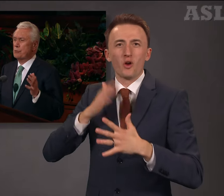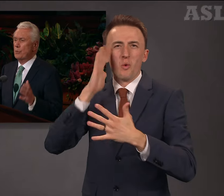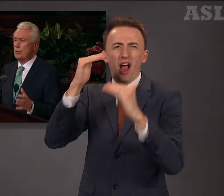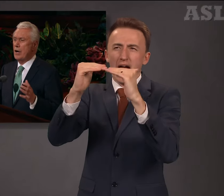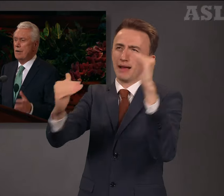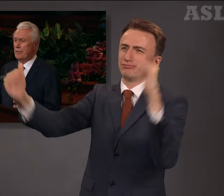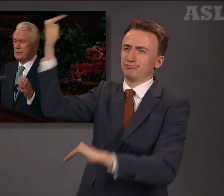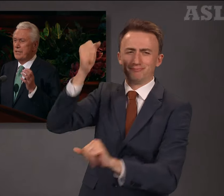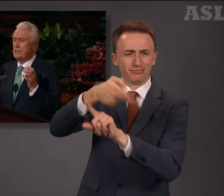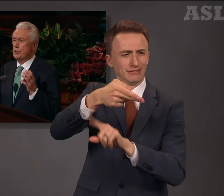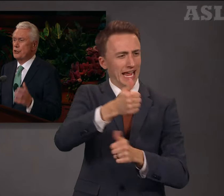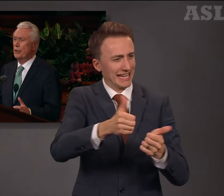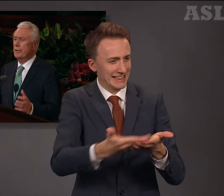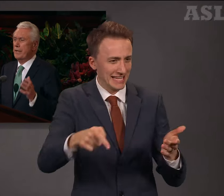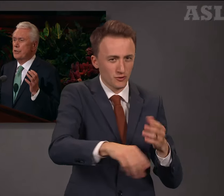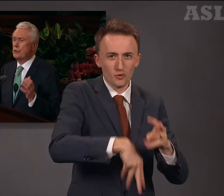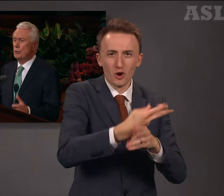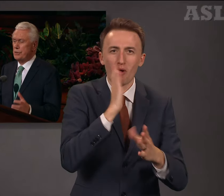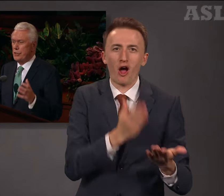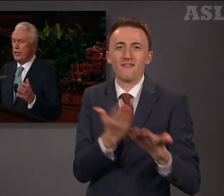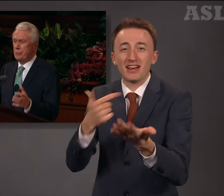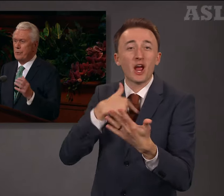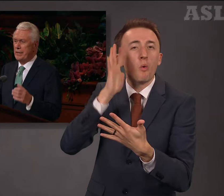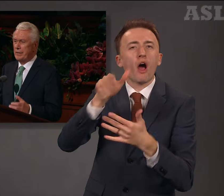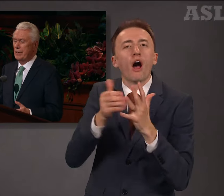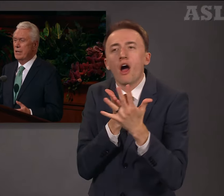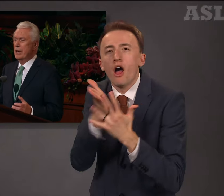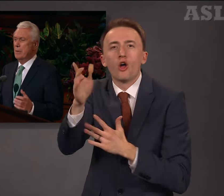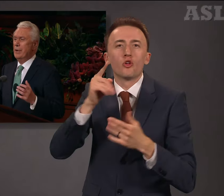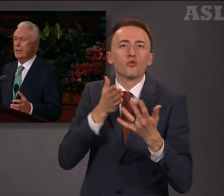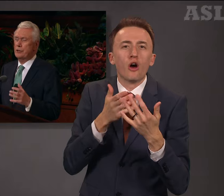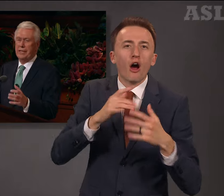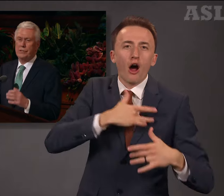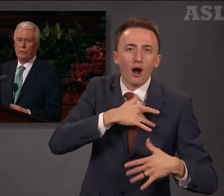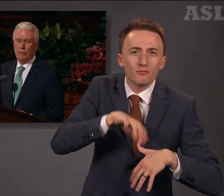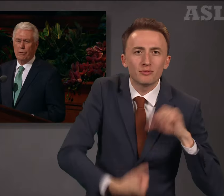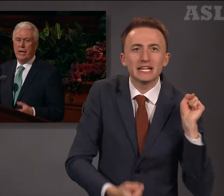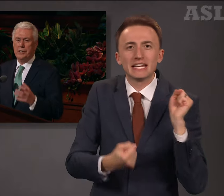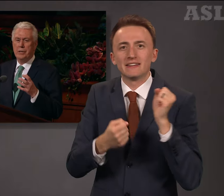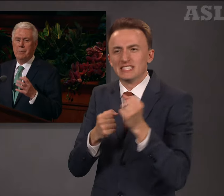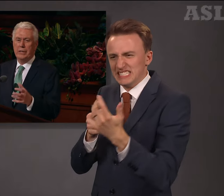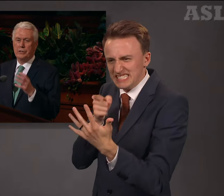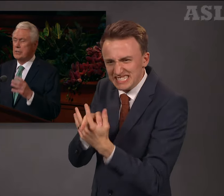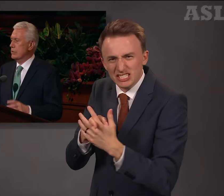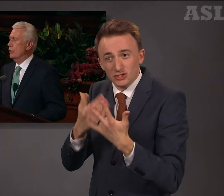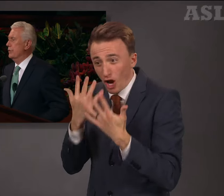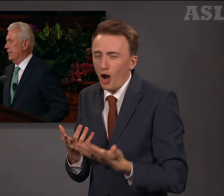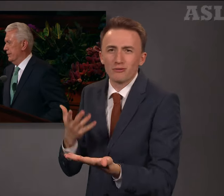world offers. It is a joy that endures heartbreak, penetrates sorrow, and diminishes loneliness.